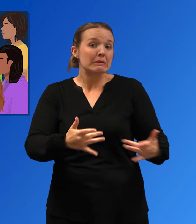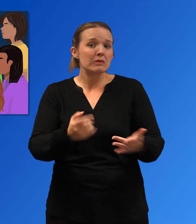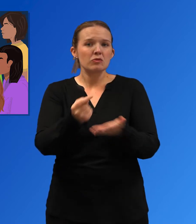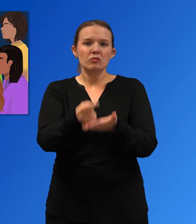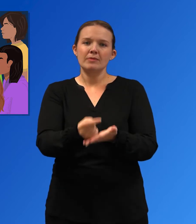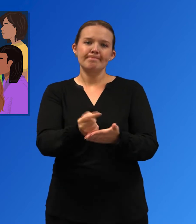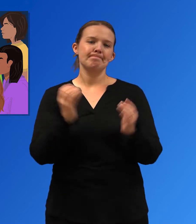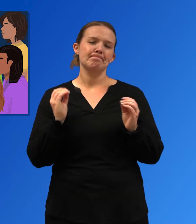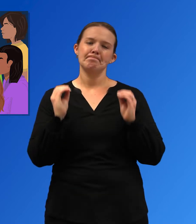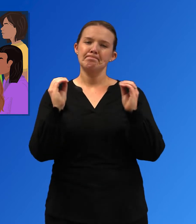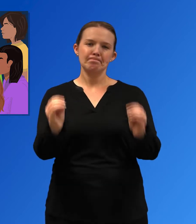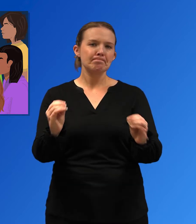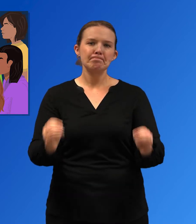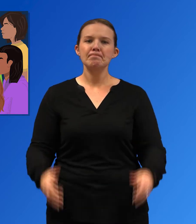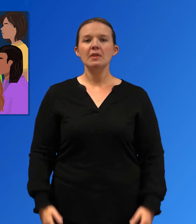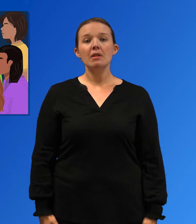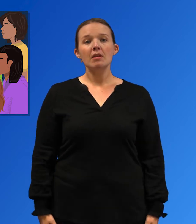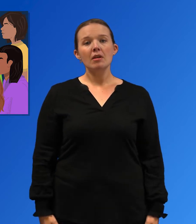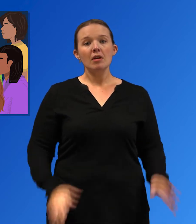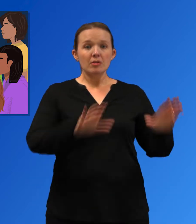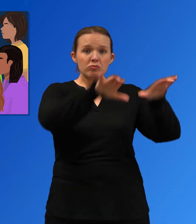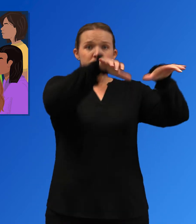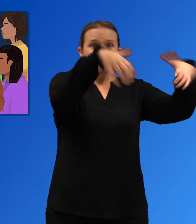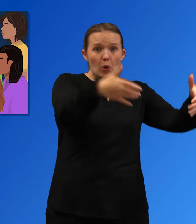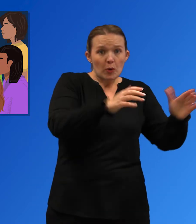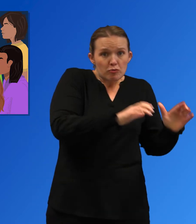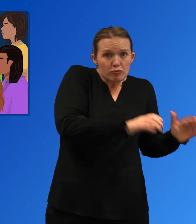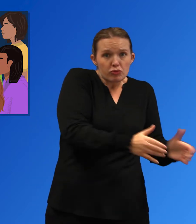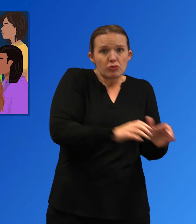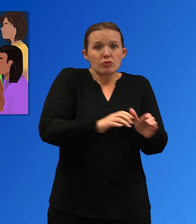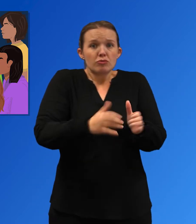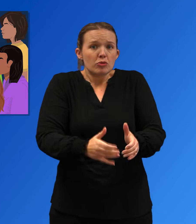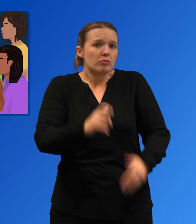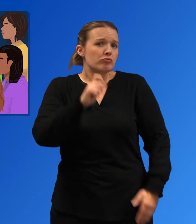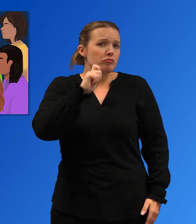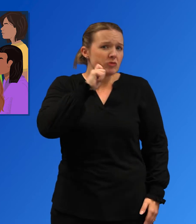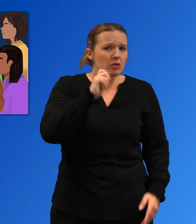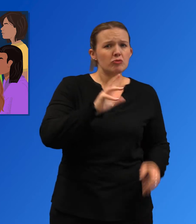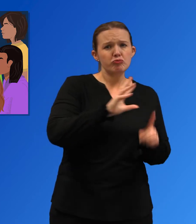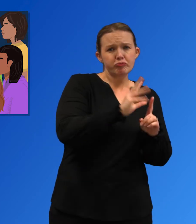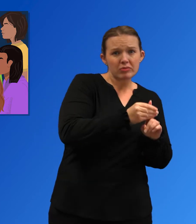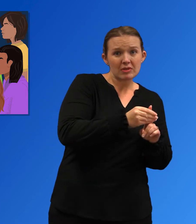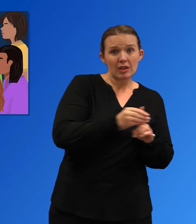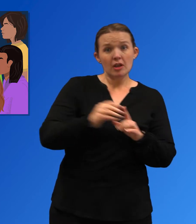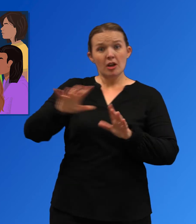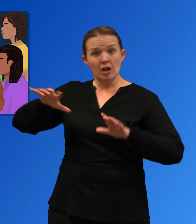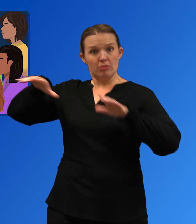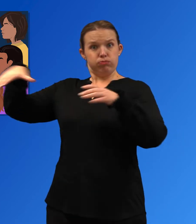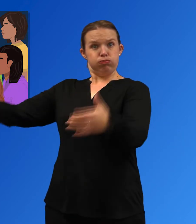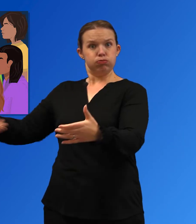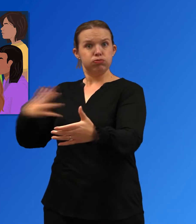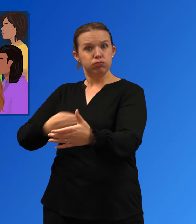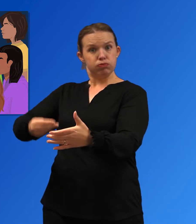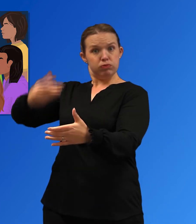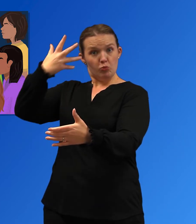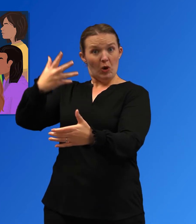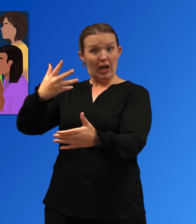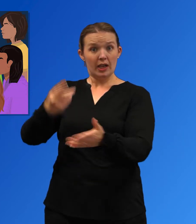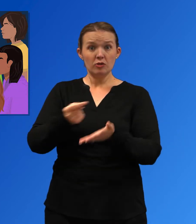and a lower proportion of people from racial and ethnic minority groups had evidence of